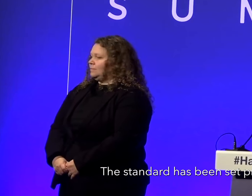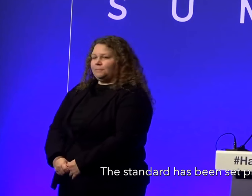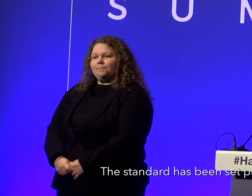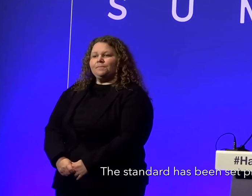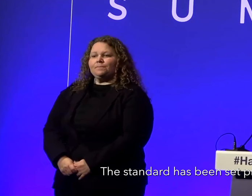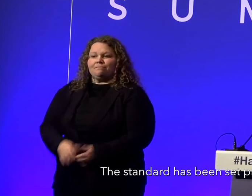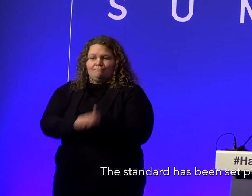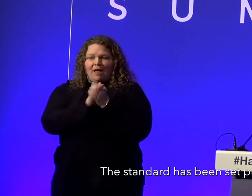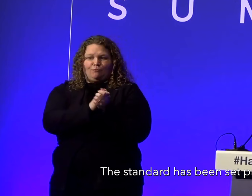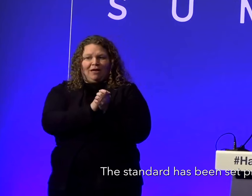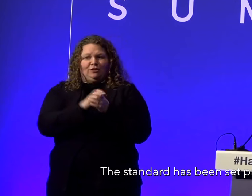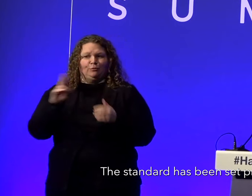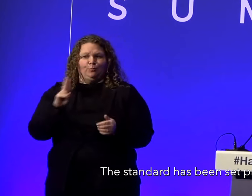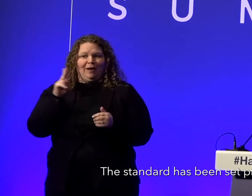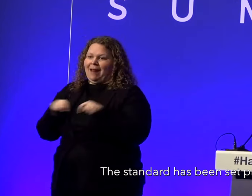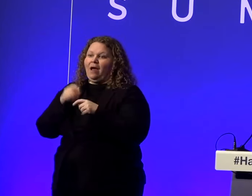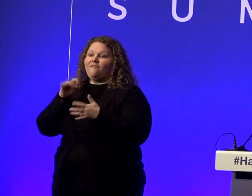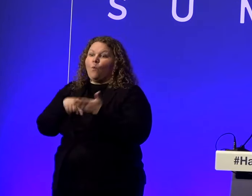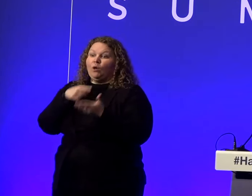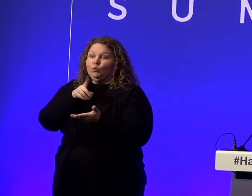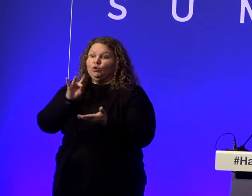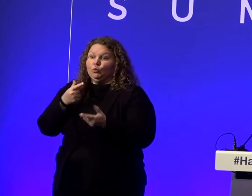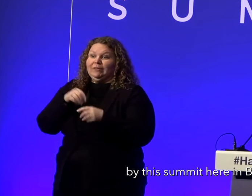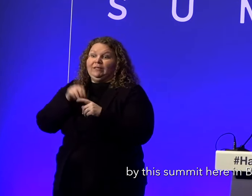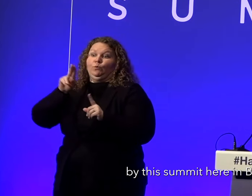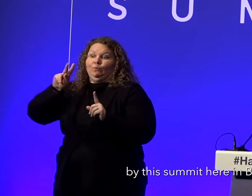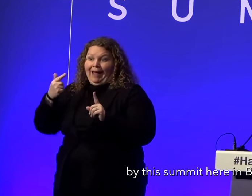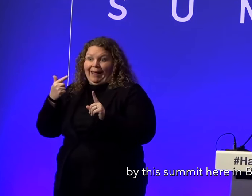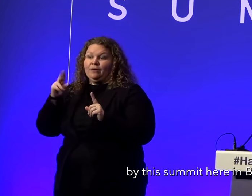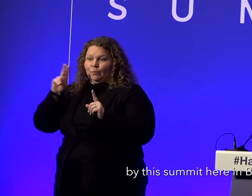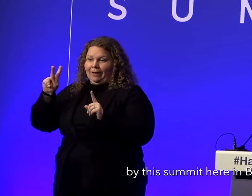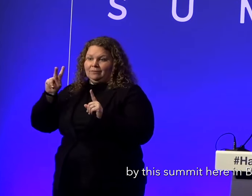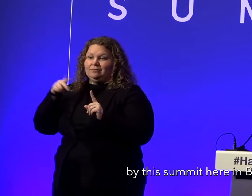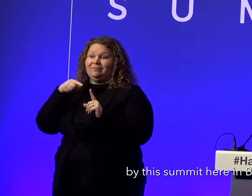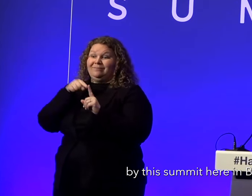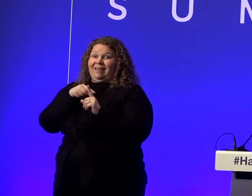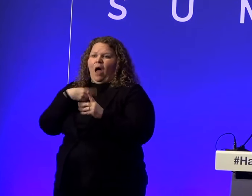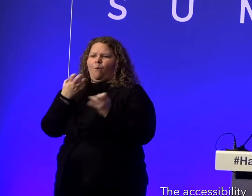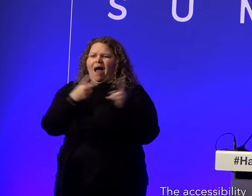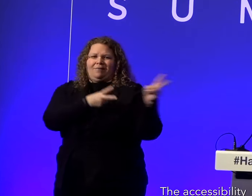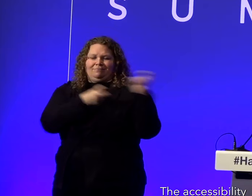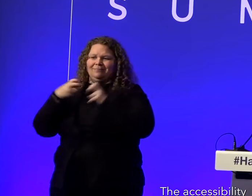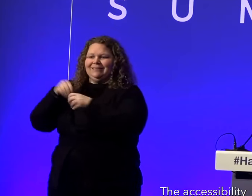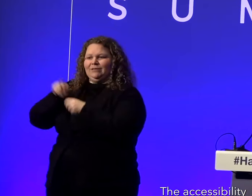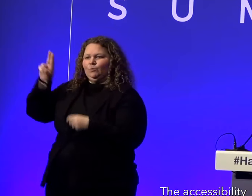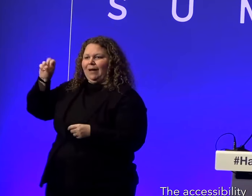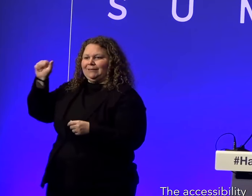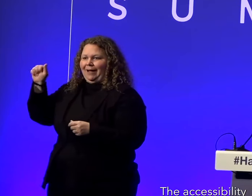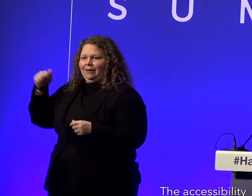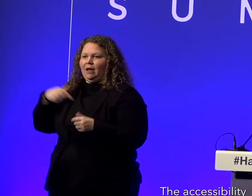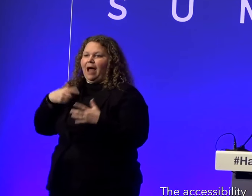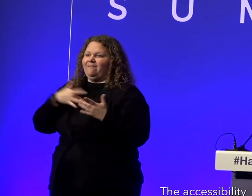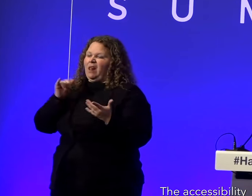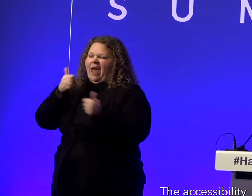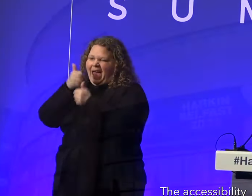the UK. This program is fantastic. We needed that in the United States. We need that every country in the world.